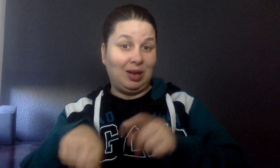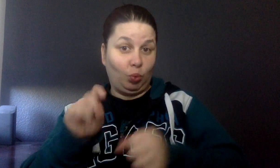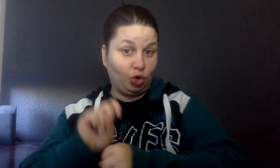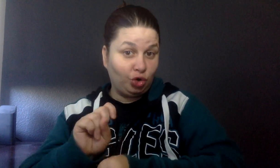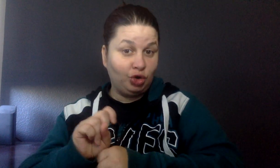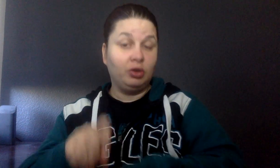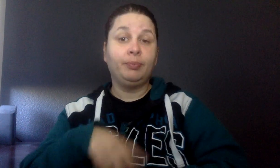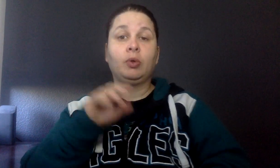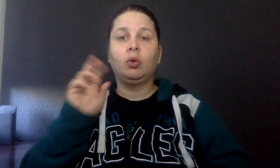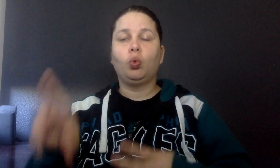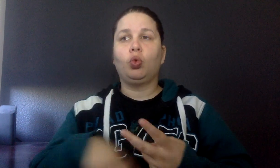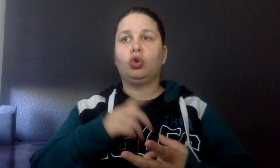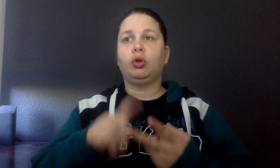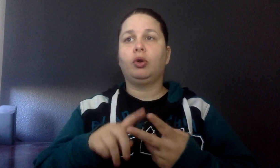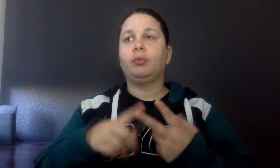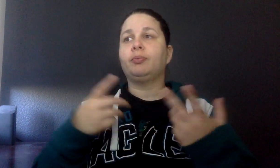can't work or um,